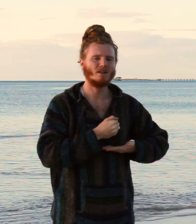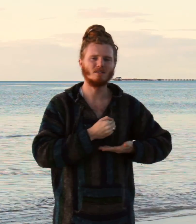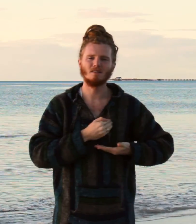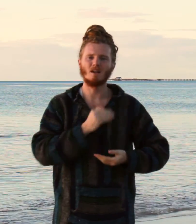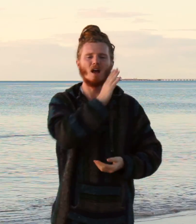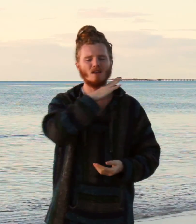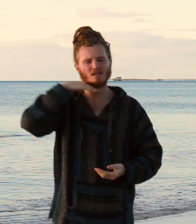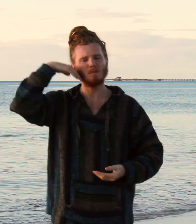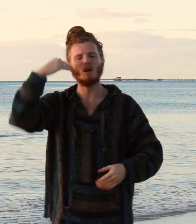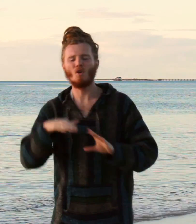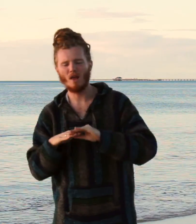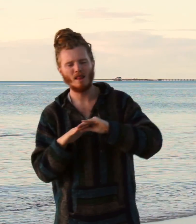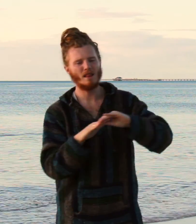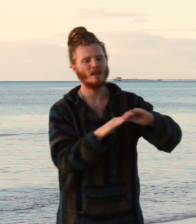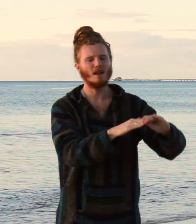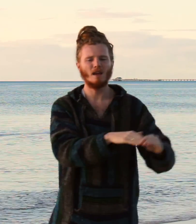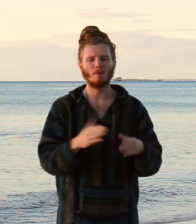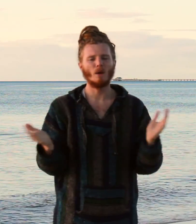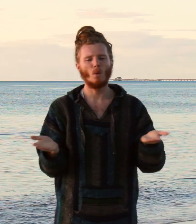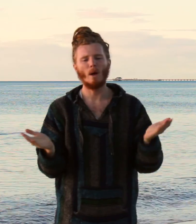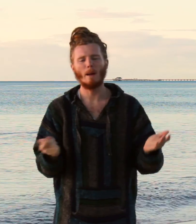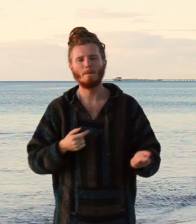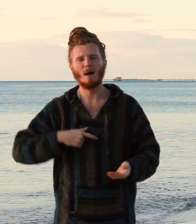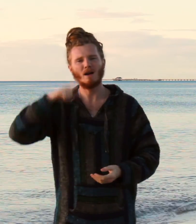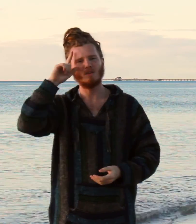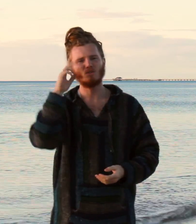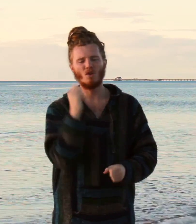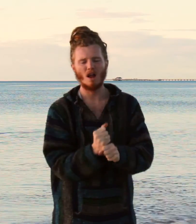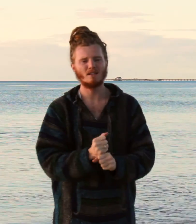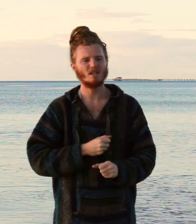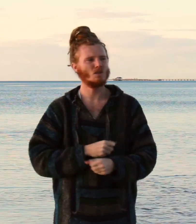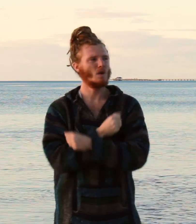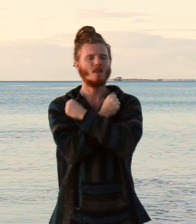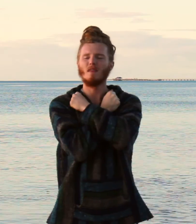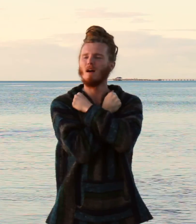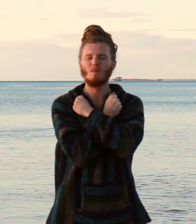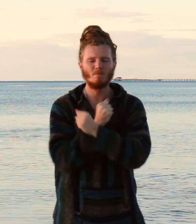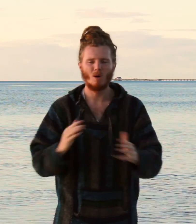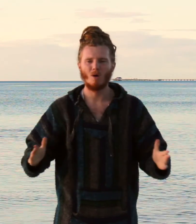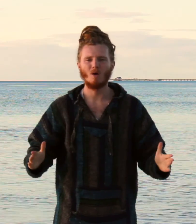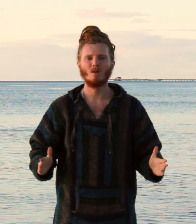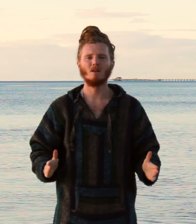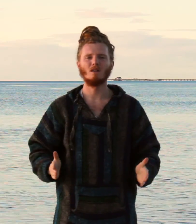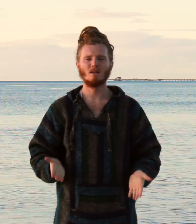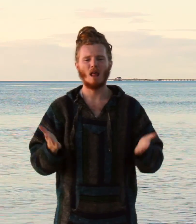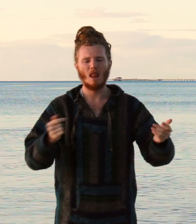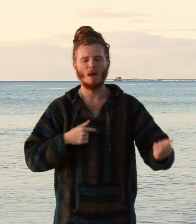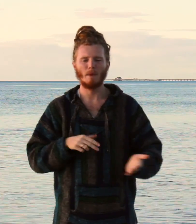the lead me where my trust is without borders Let me